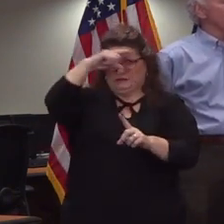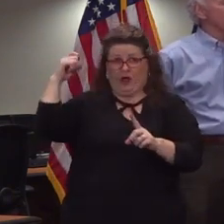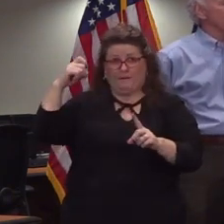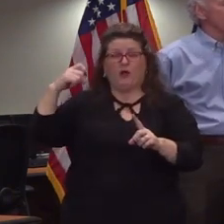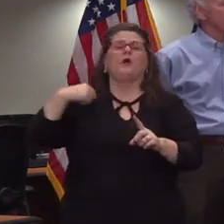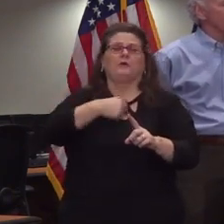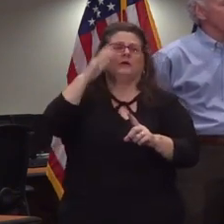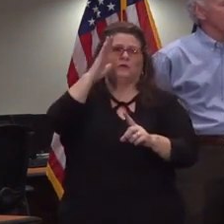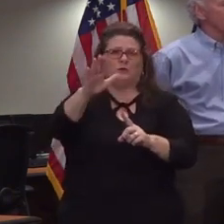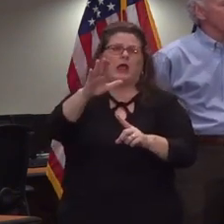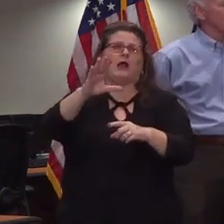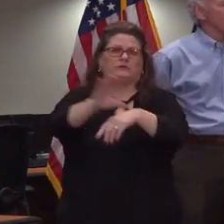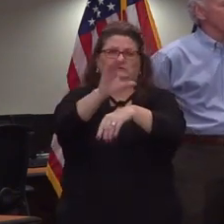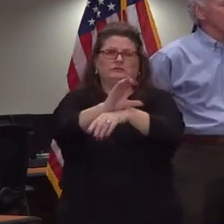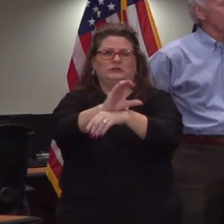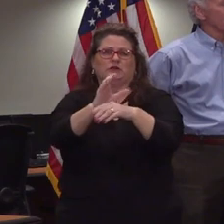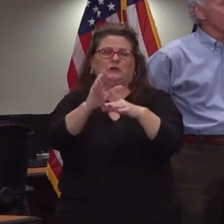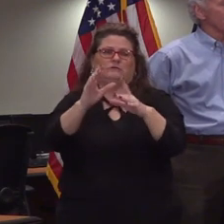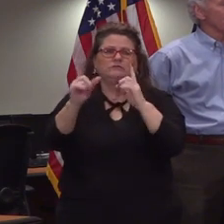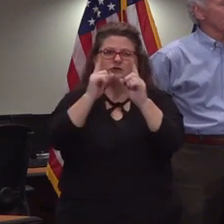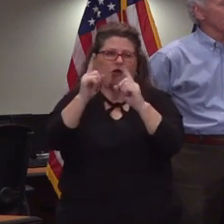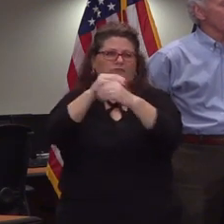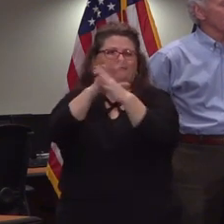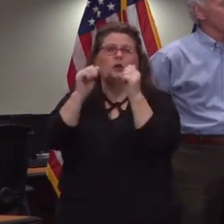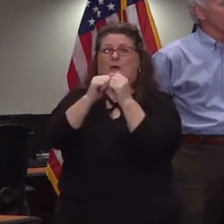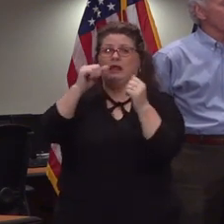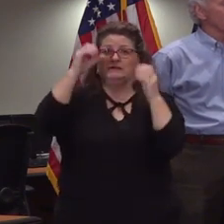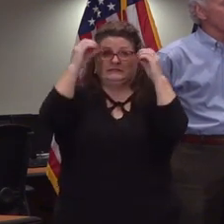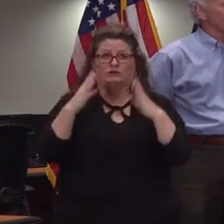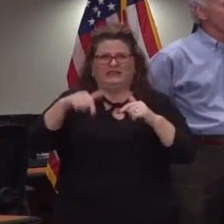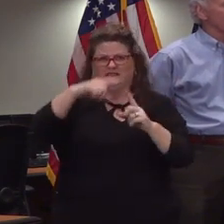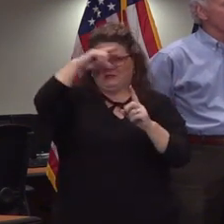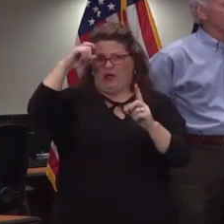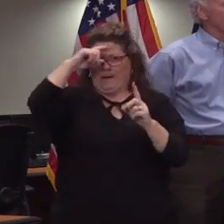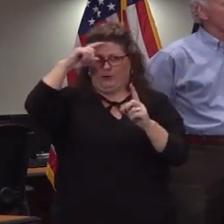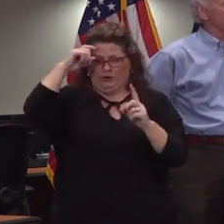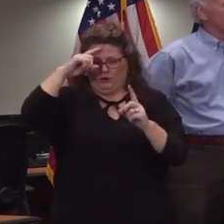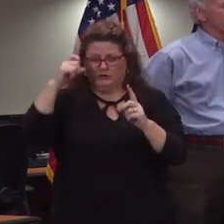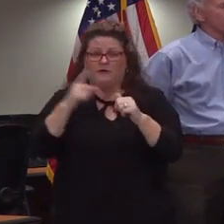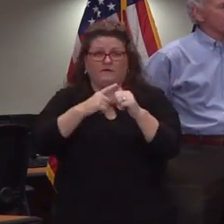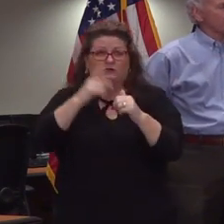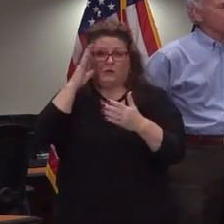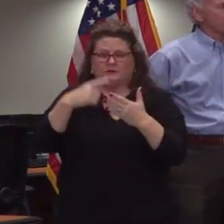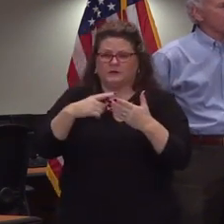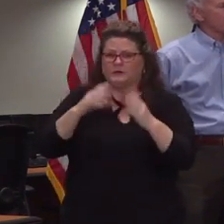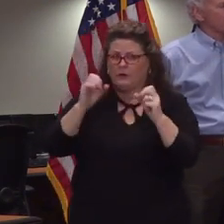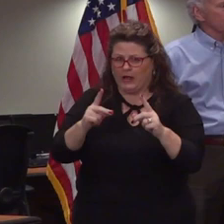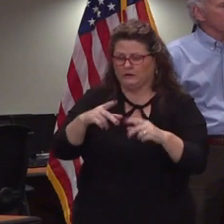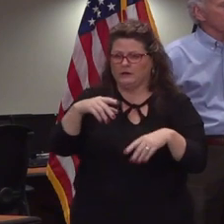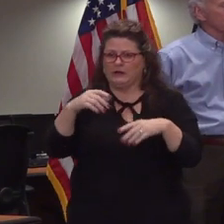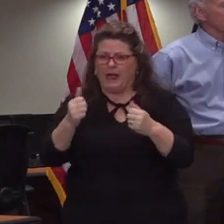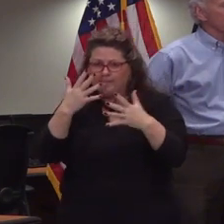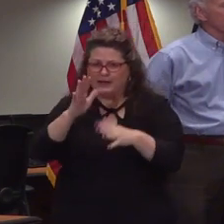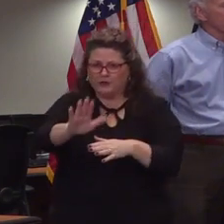for what will we do with instruction for those first couple weeks how will we remediate how will we assess the students very quickly and